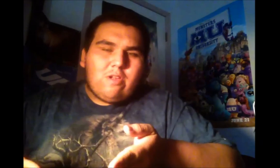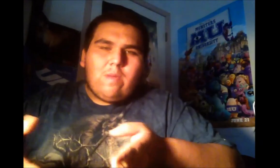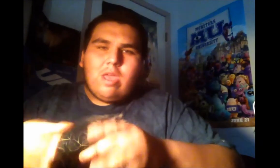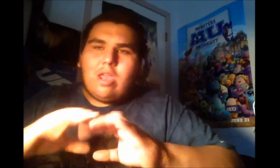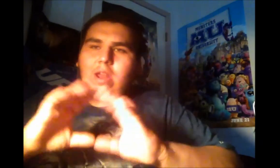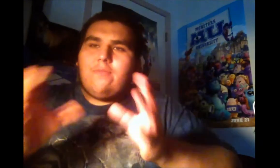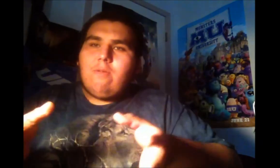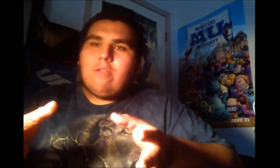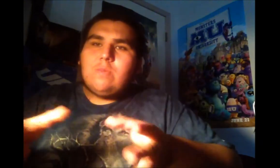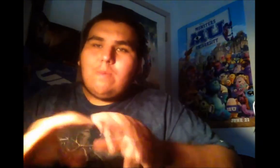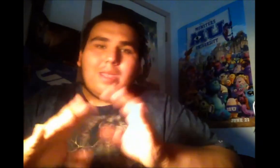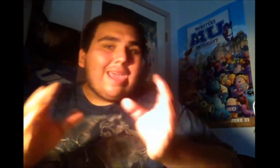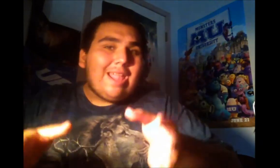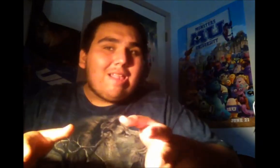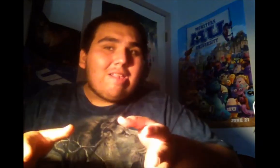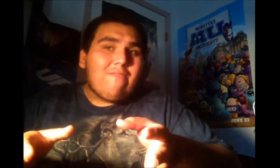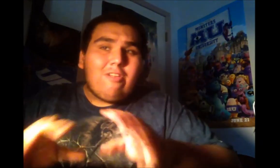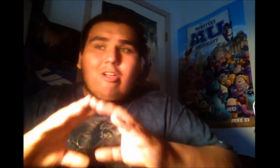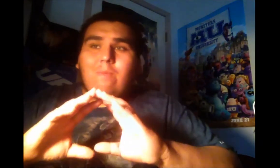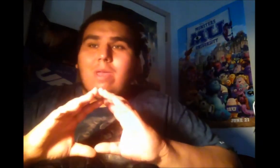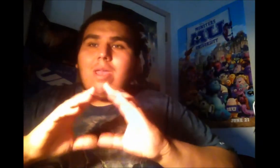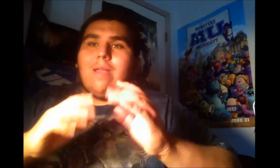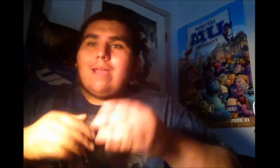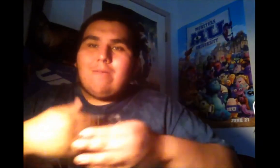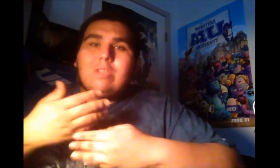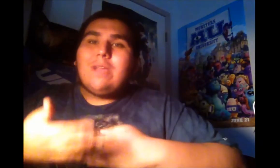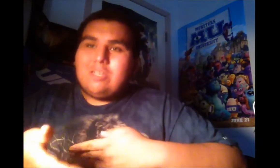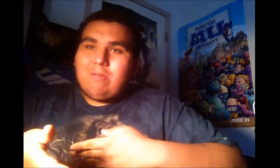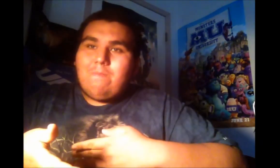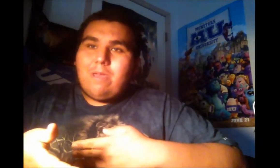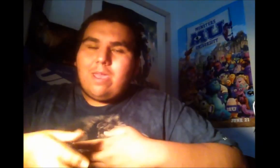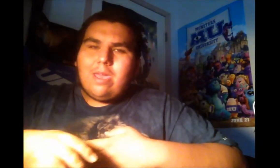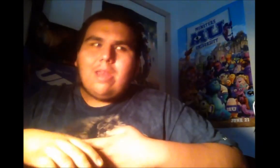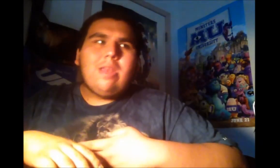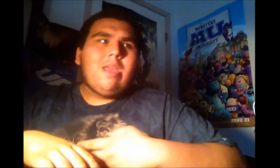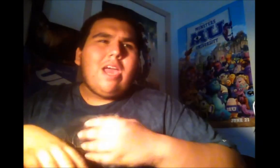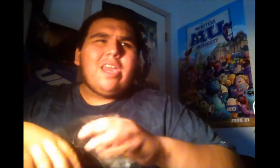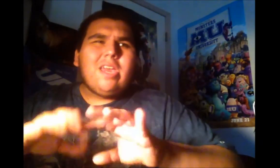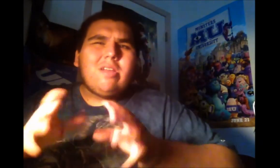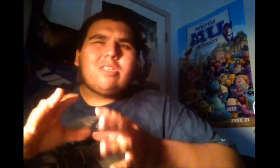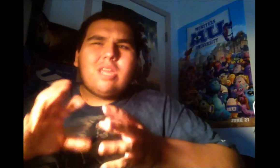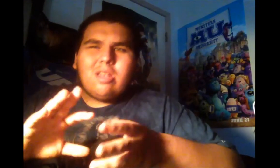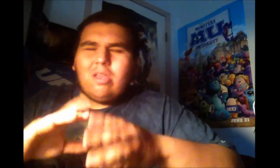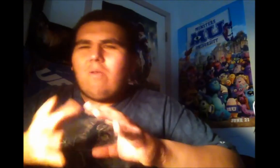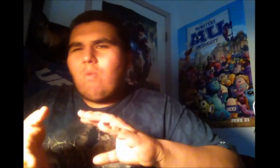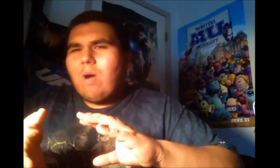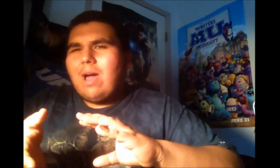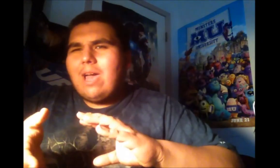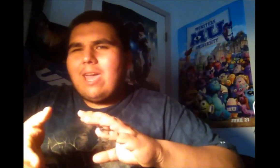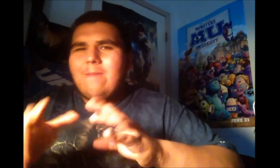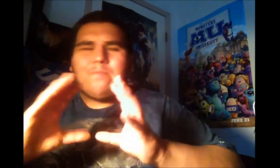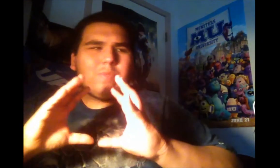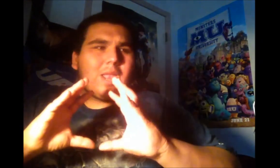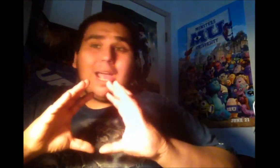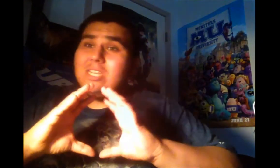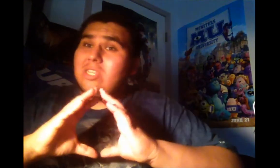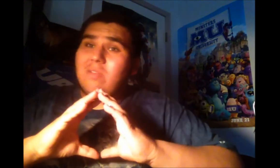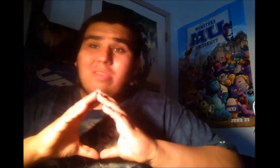film. And if you're one of those people that hated this film, I respect your opinion. And I can understand a little why. I just don't